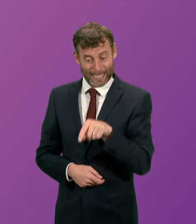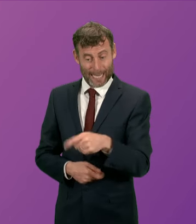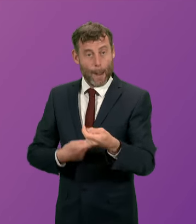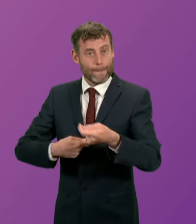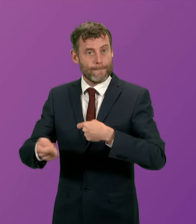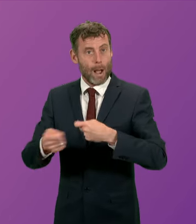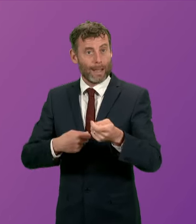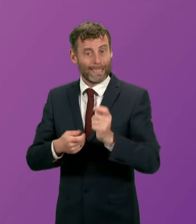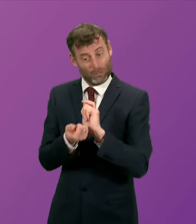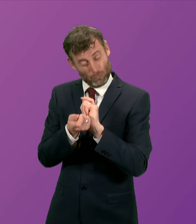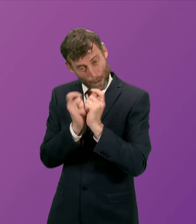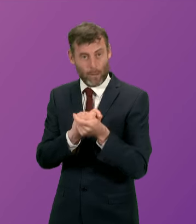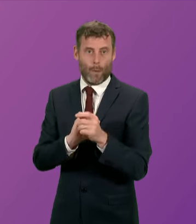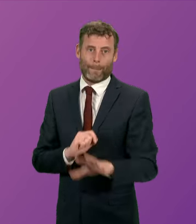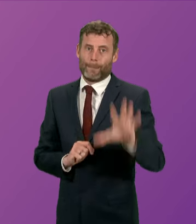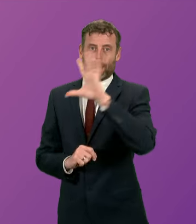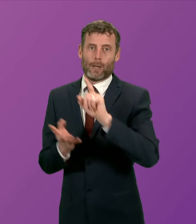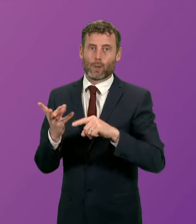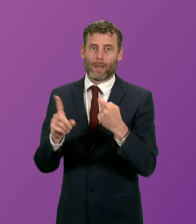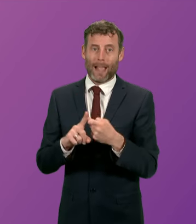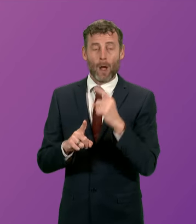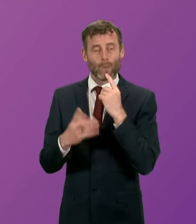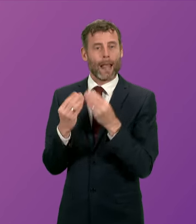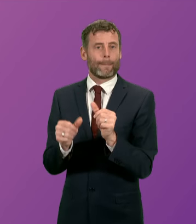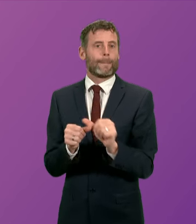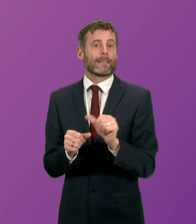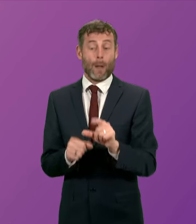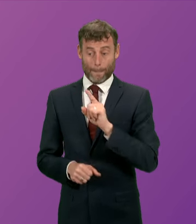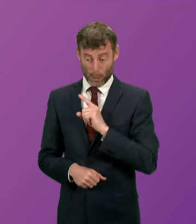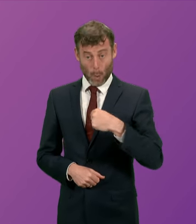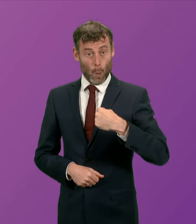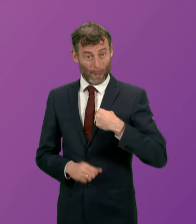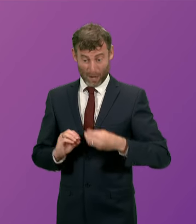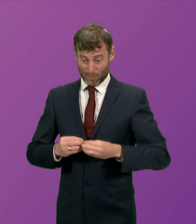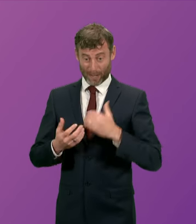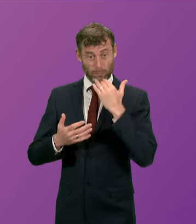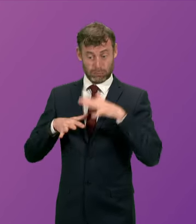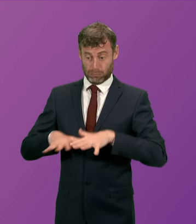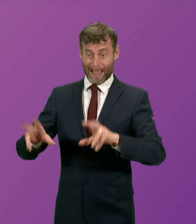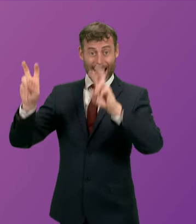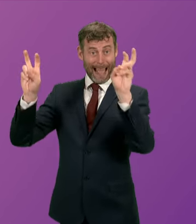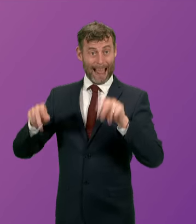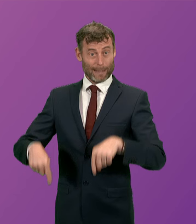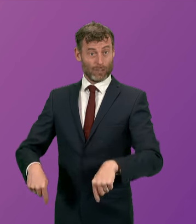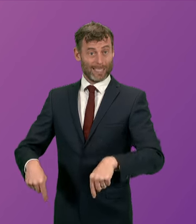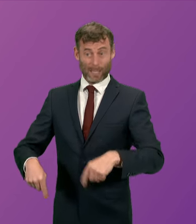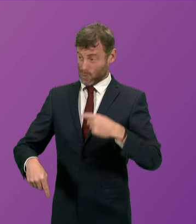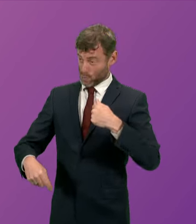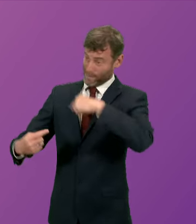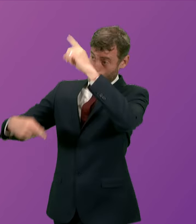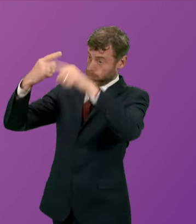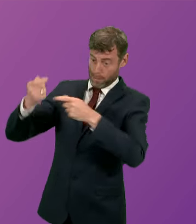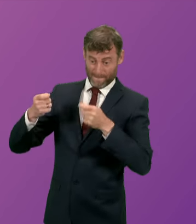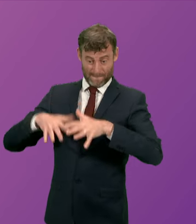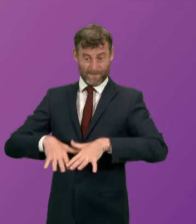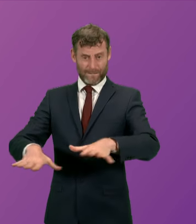Kingdom which would perhaps result in a situation where people who were generating the electricity were not or the areas that were generating the electricity